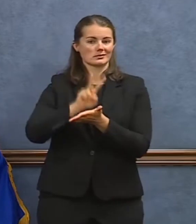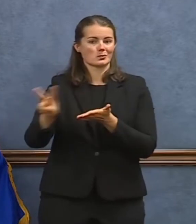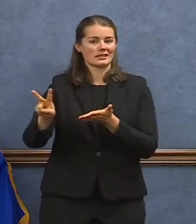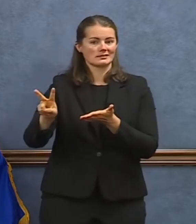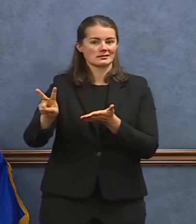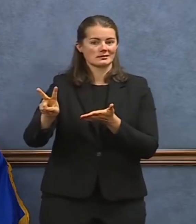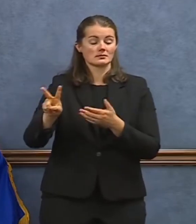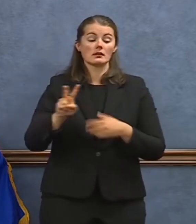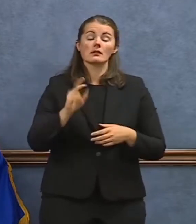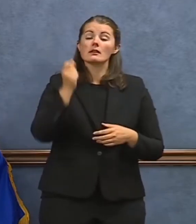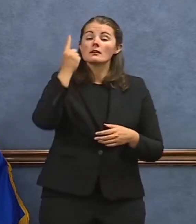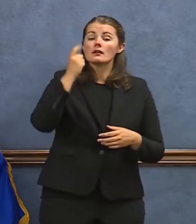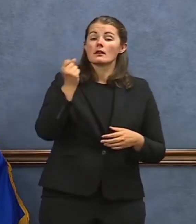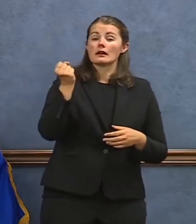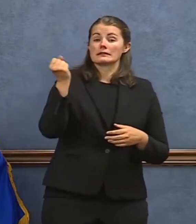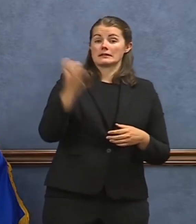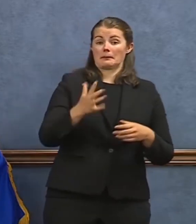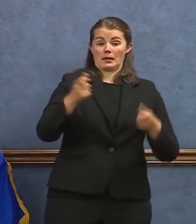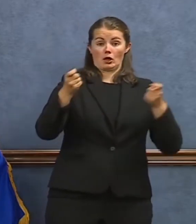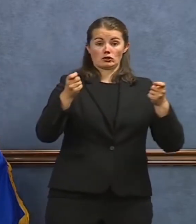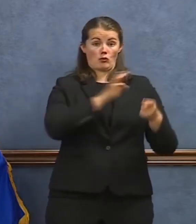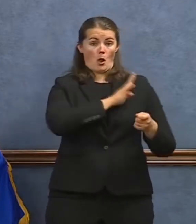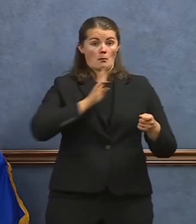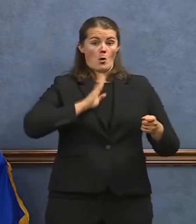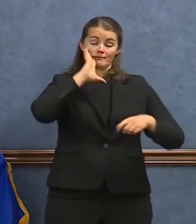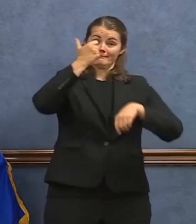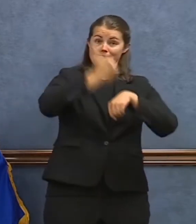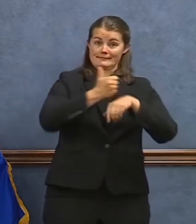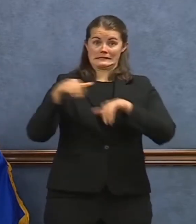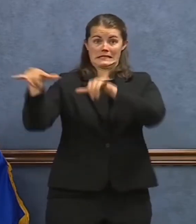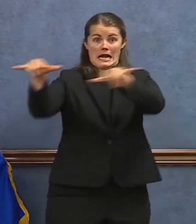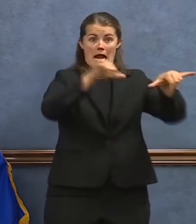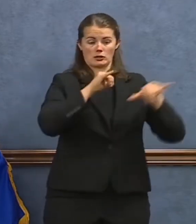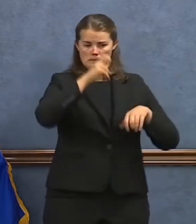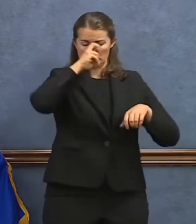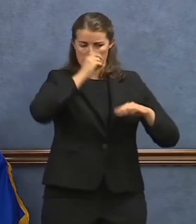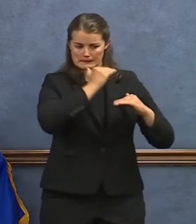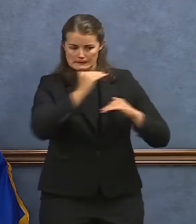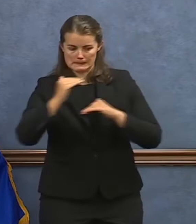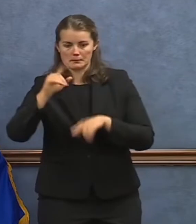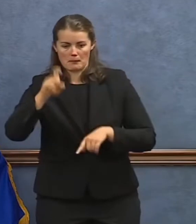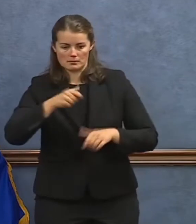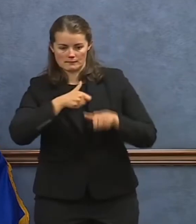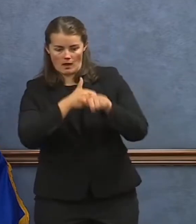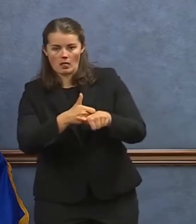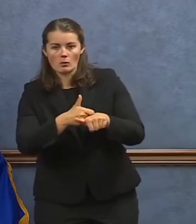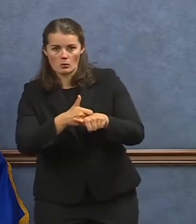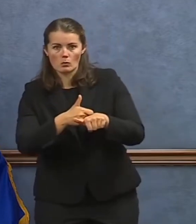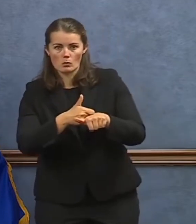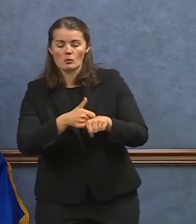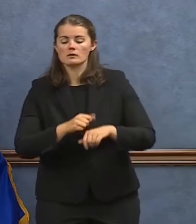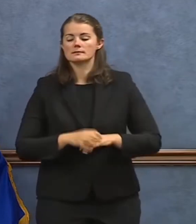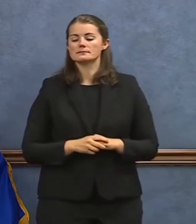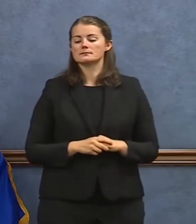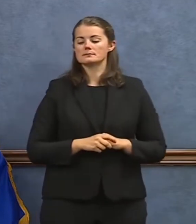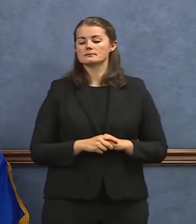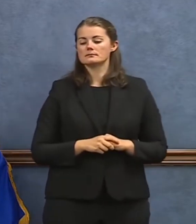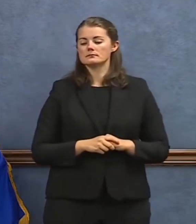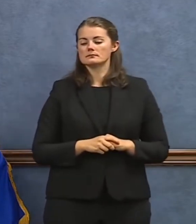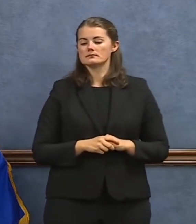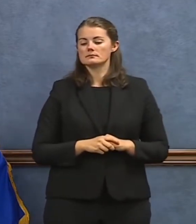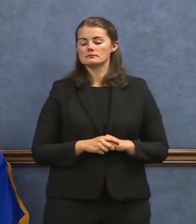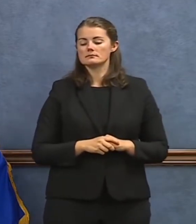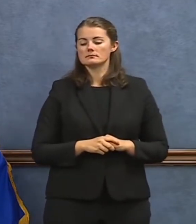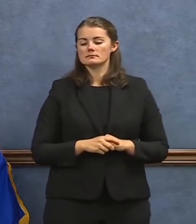Gaming Control Board in line with the state standards. Before expanding our reopening and entering a Phase 3,